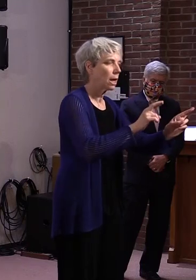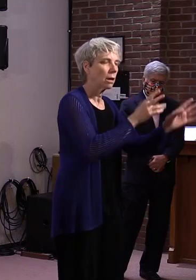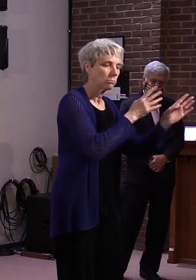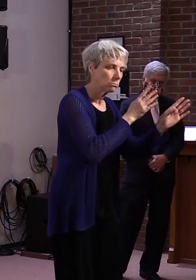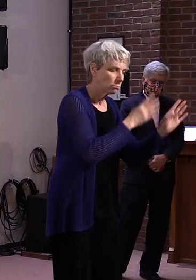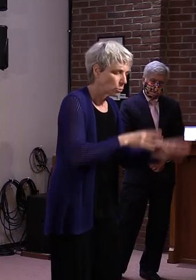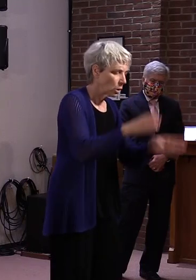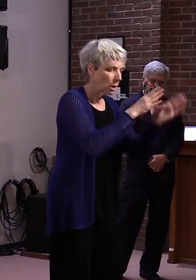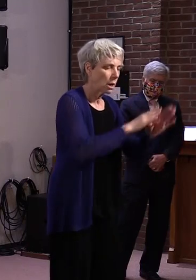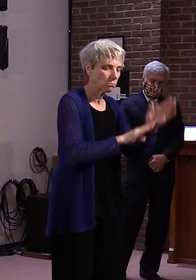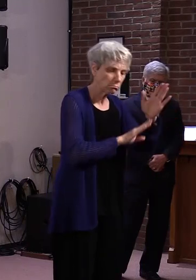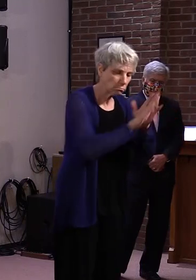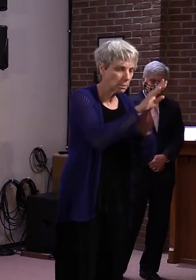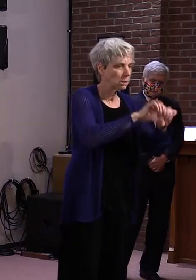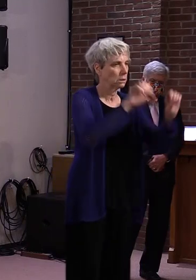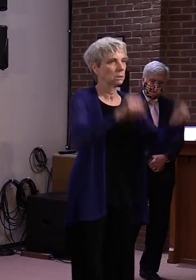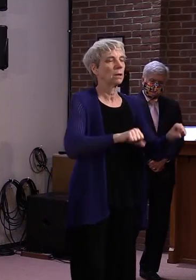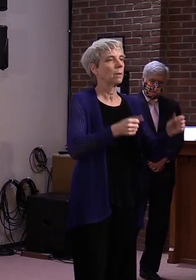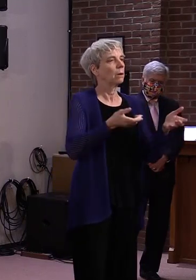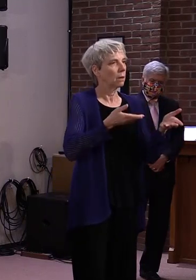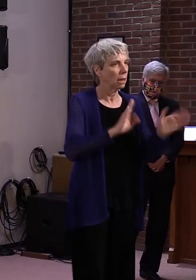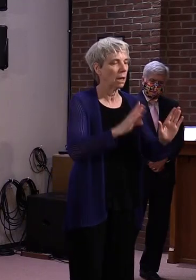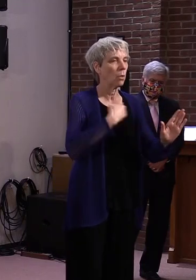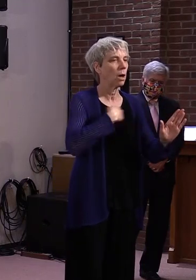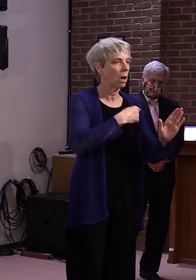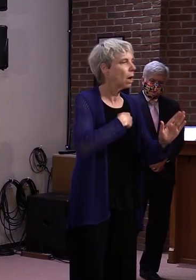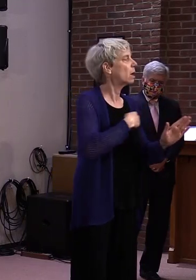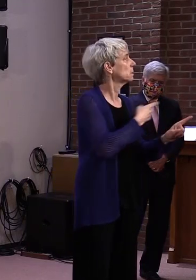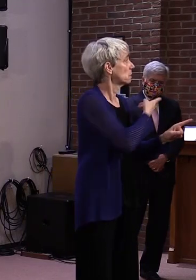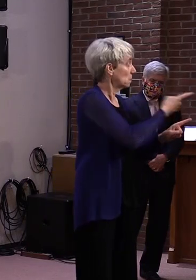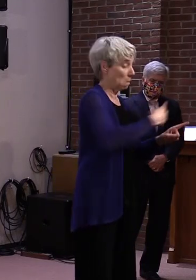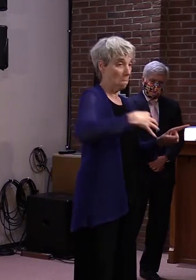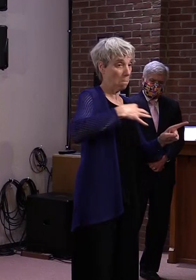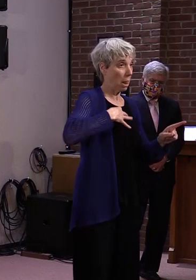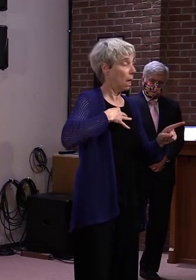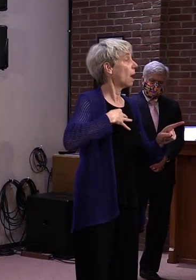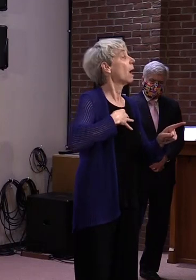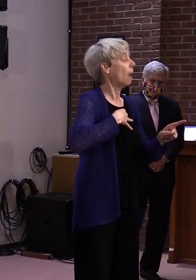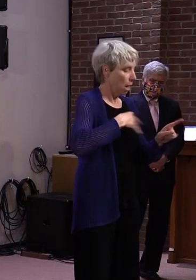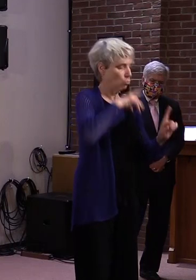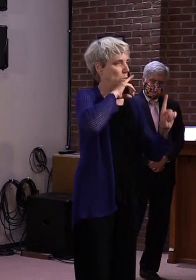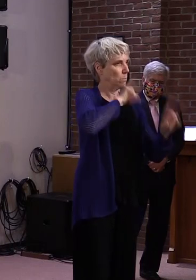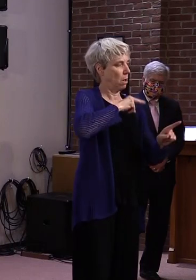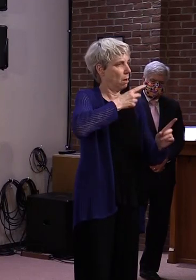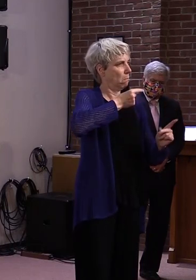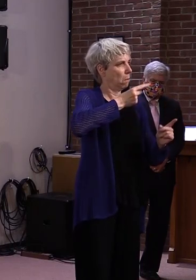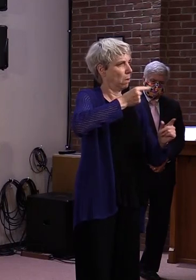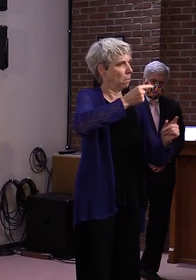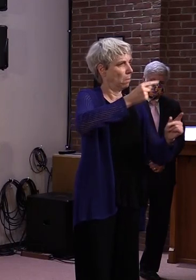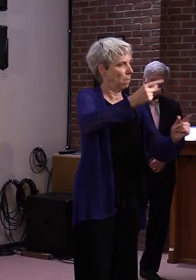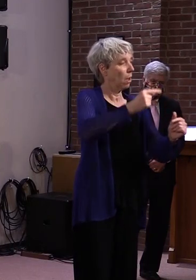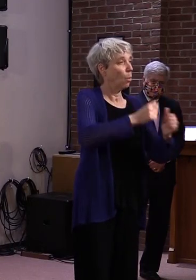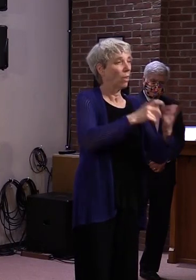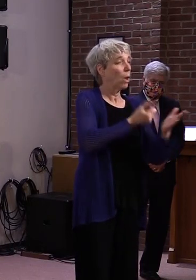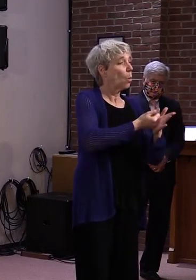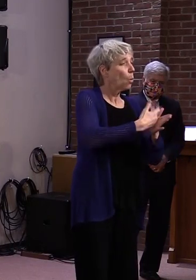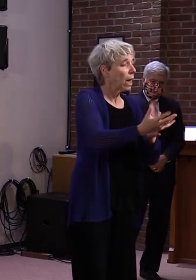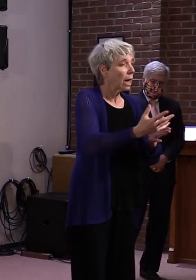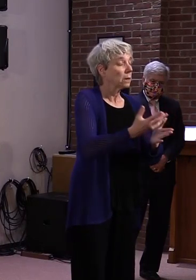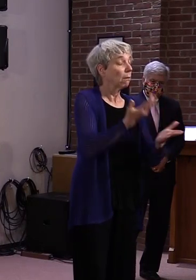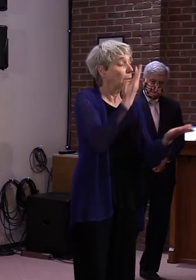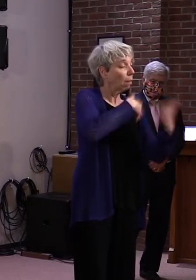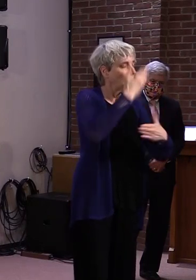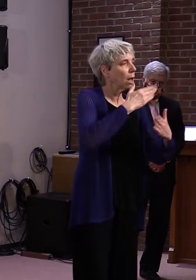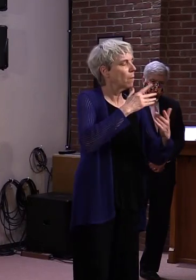management system from scratch in order to process these grants in a quick but responsible way. Today, we are happy to